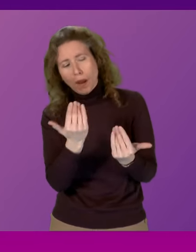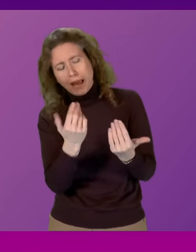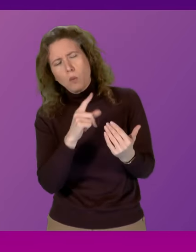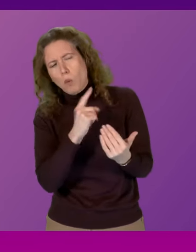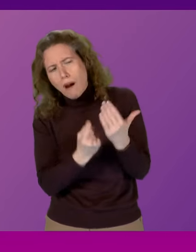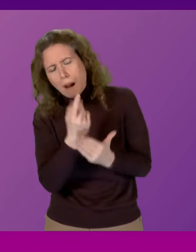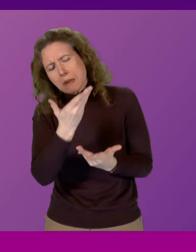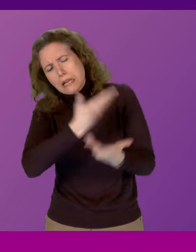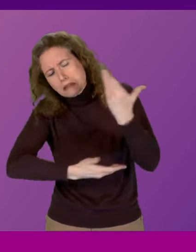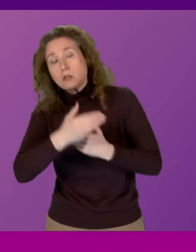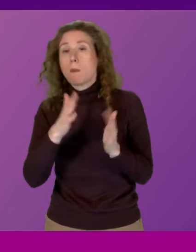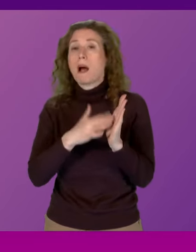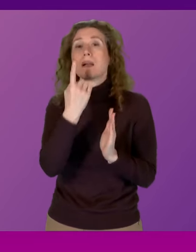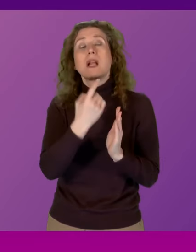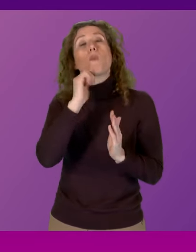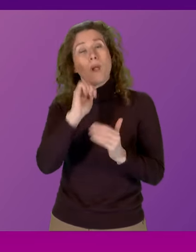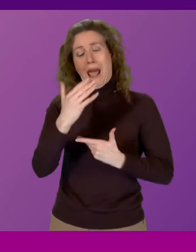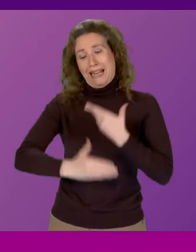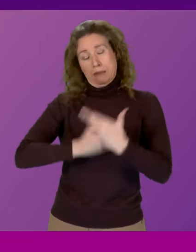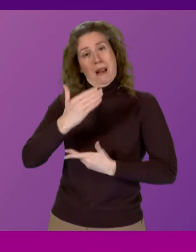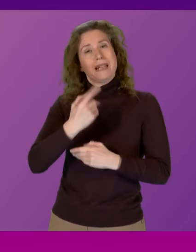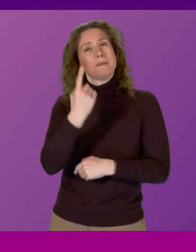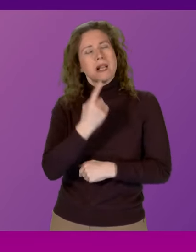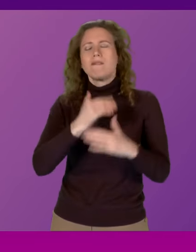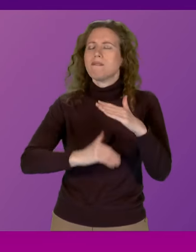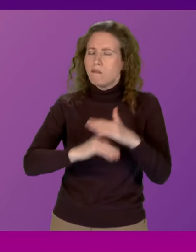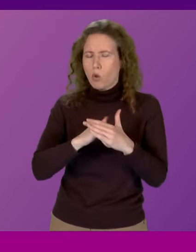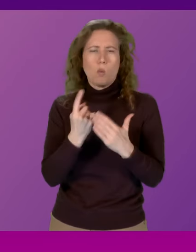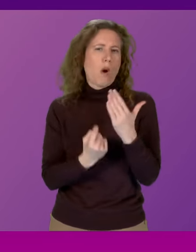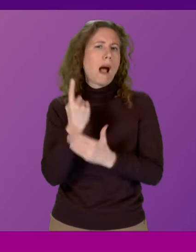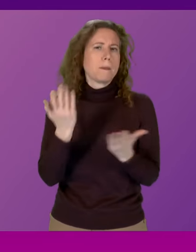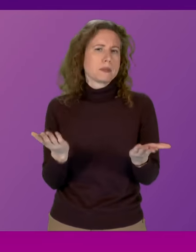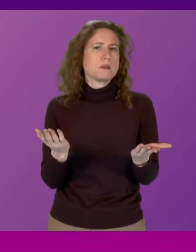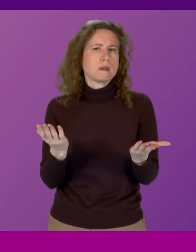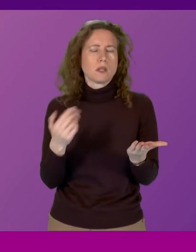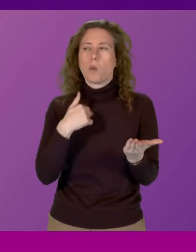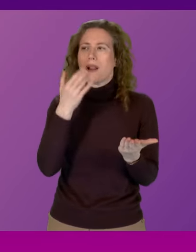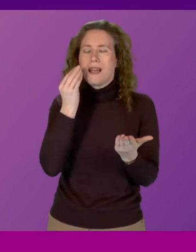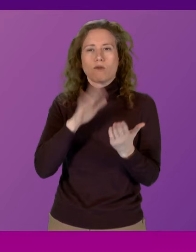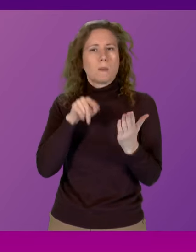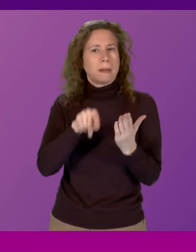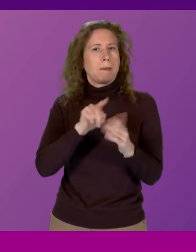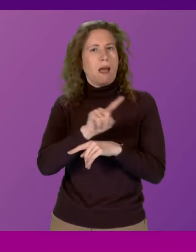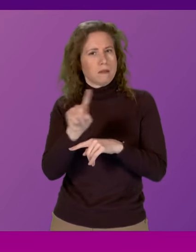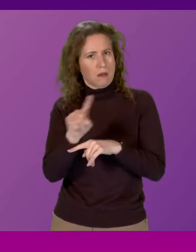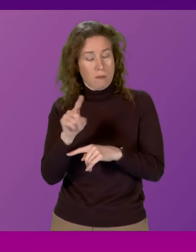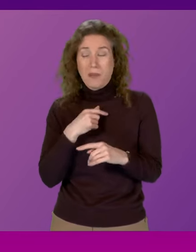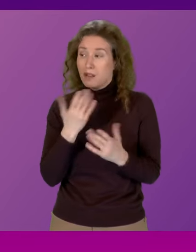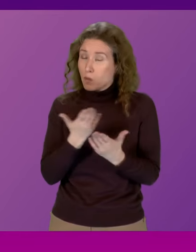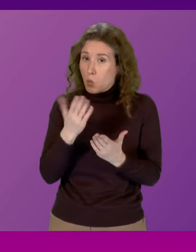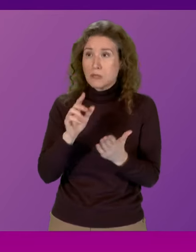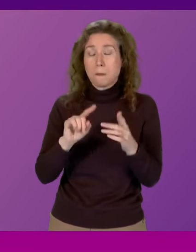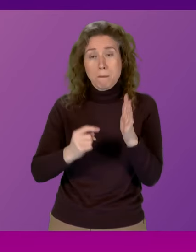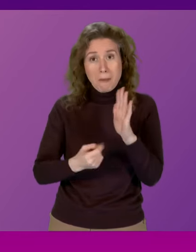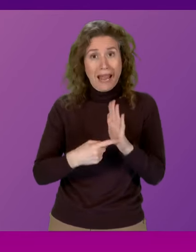the doubt. Michael will lay out in full what has happened in relation to his iPad. And, of course, the central point being